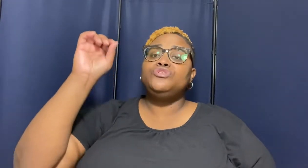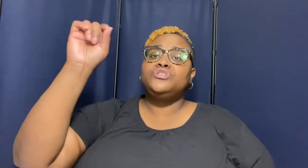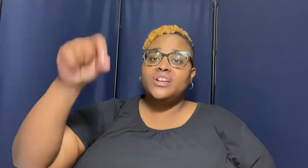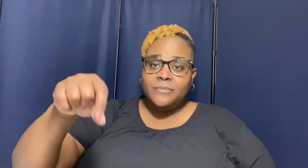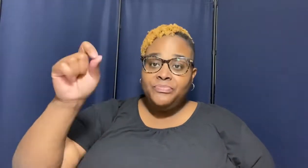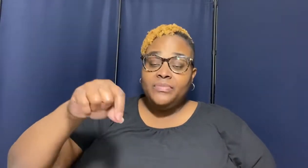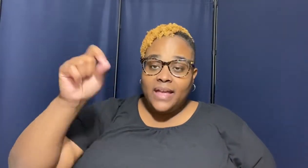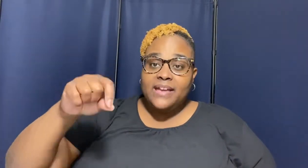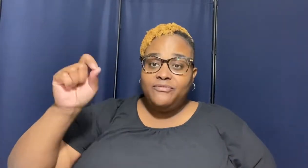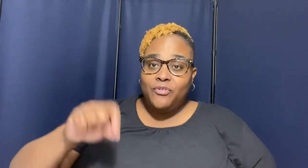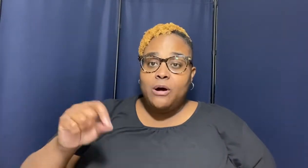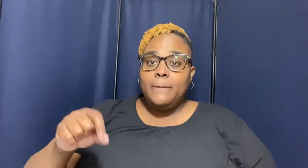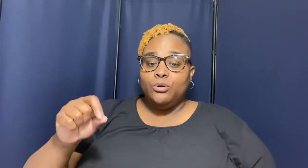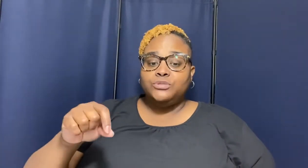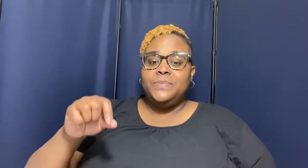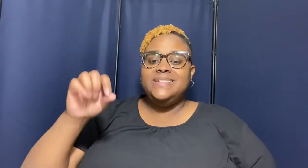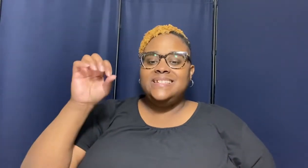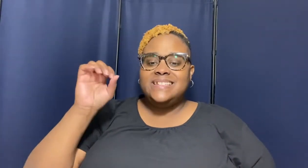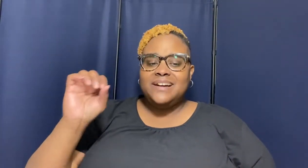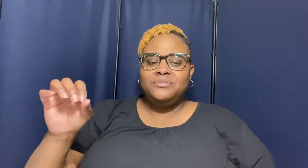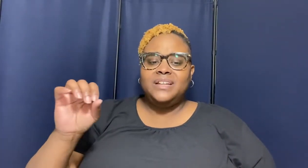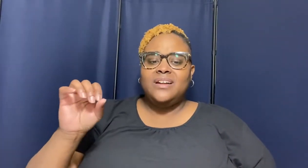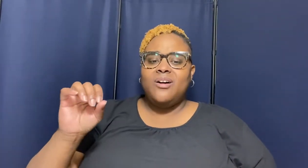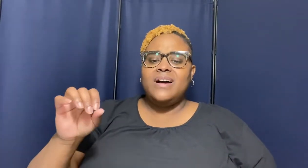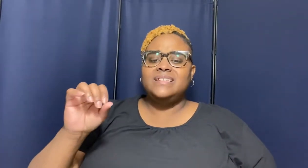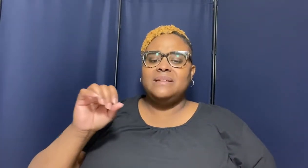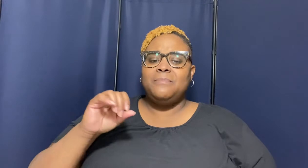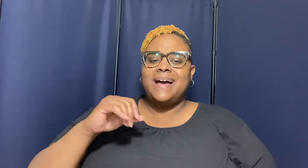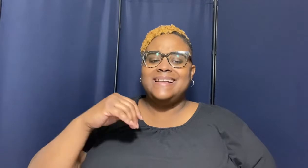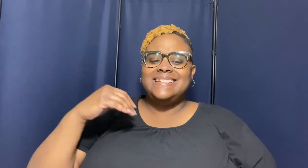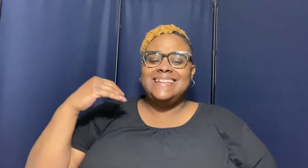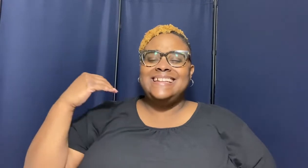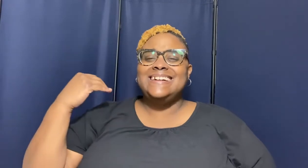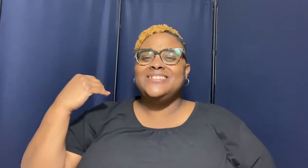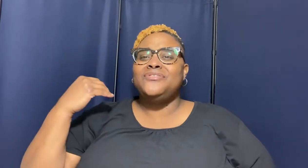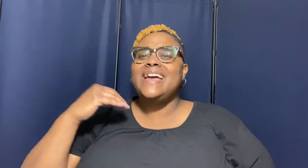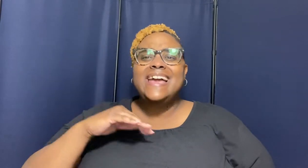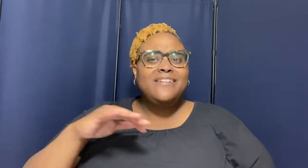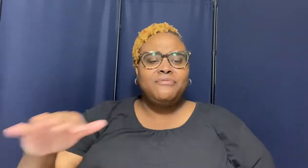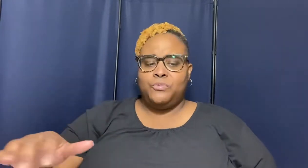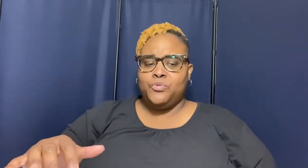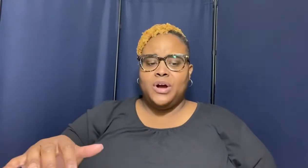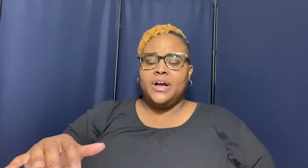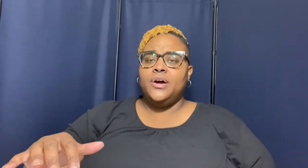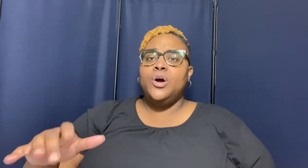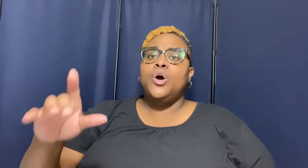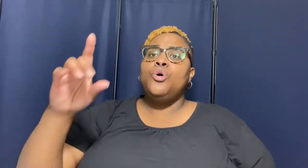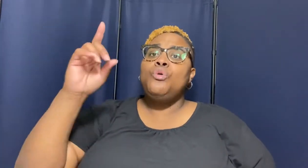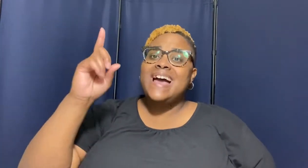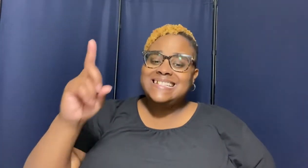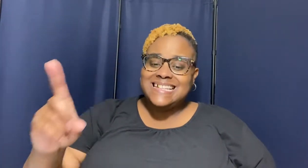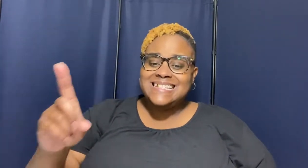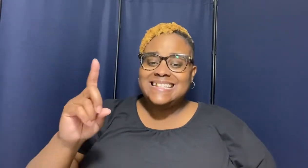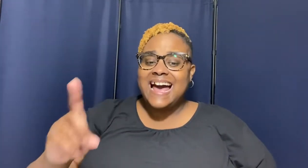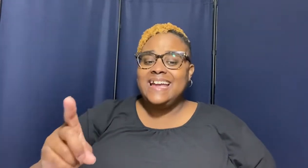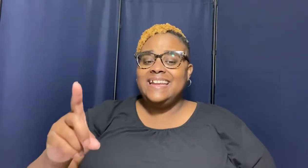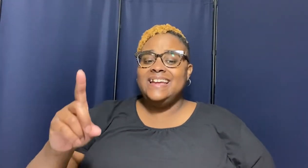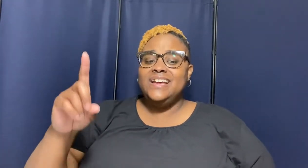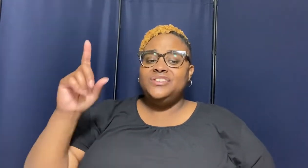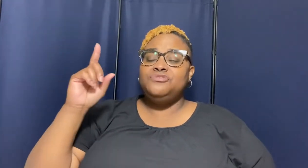and foremost be settled in the hearts and the minds of everyone who has decided to